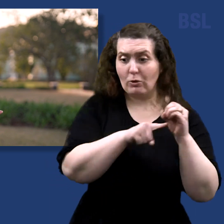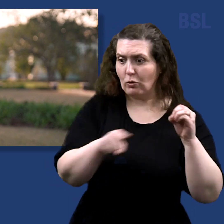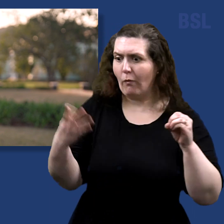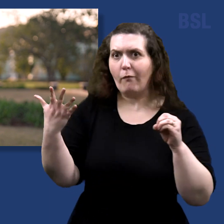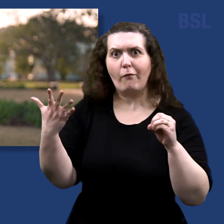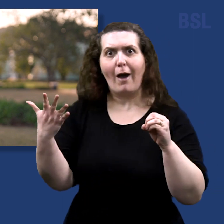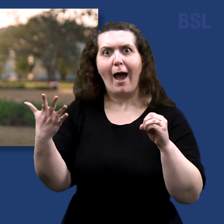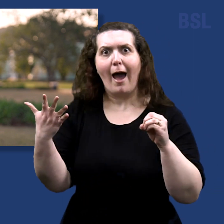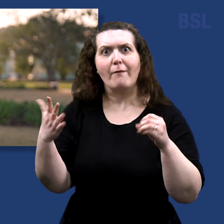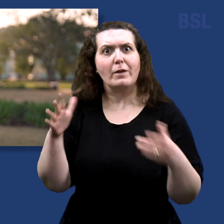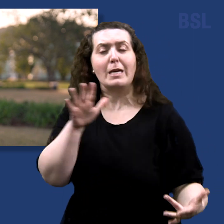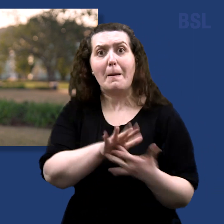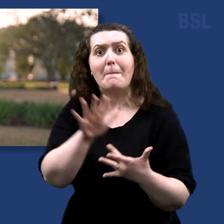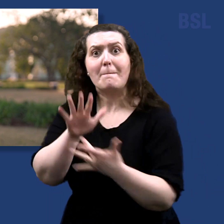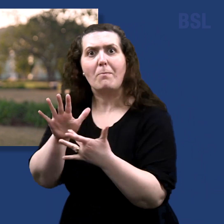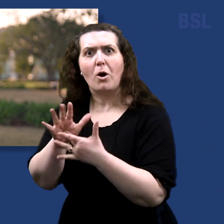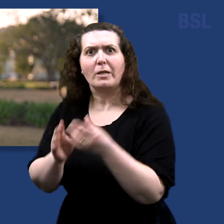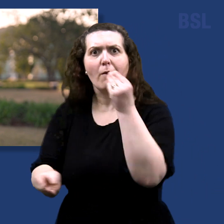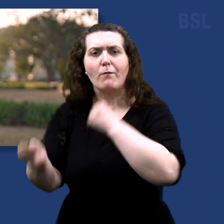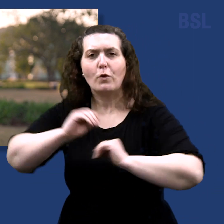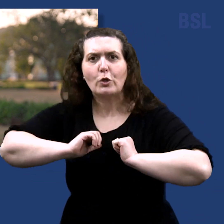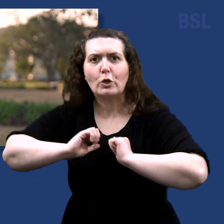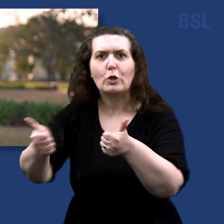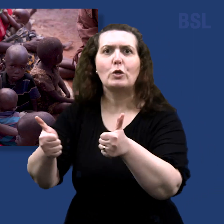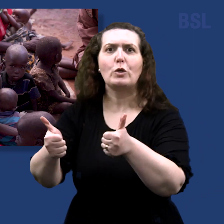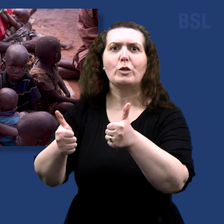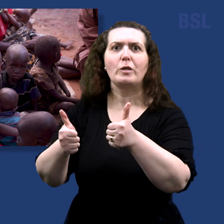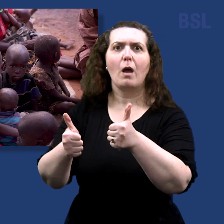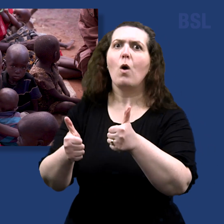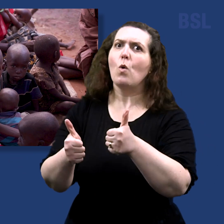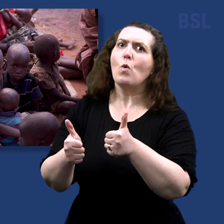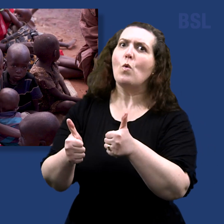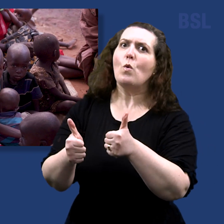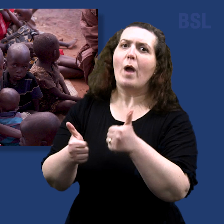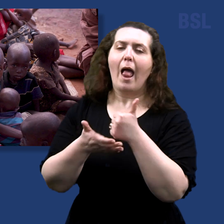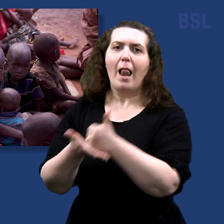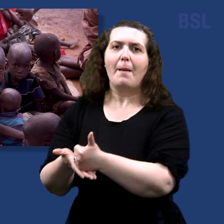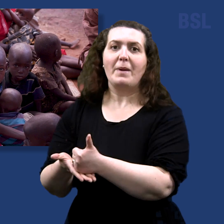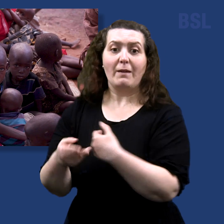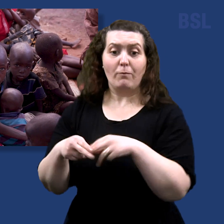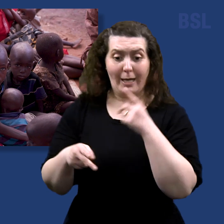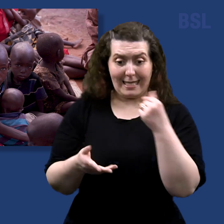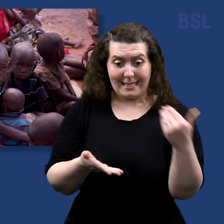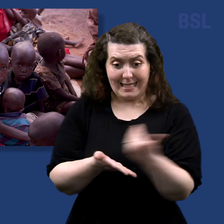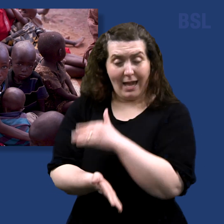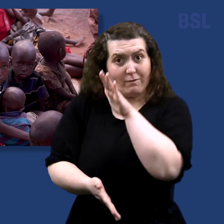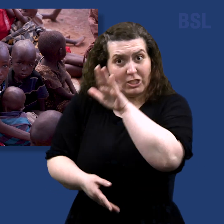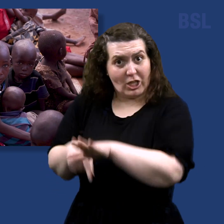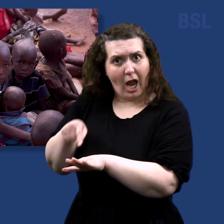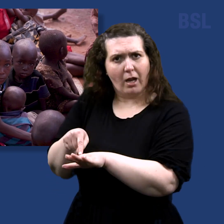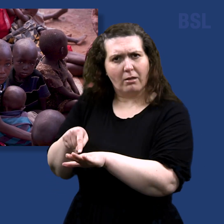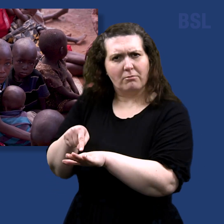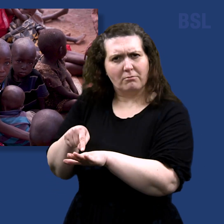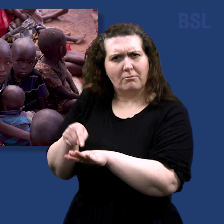critical. Nutrition is critical to that. And if we can save a child, our future is bright.